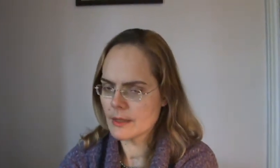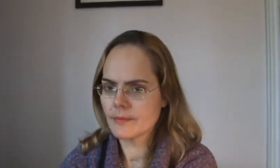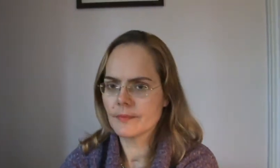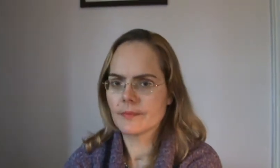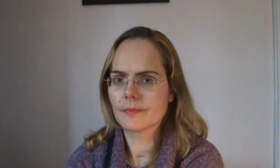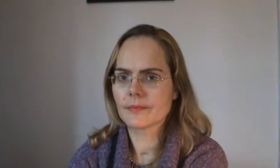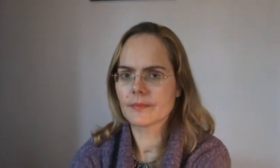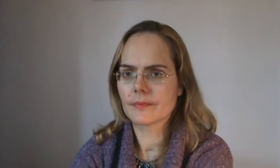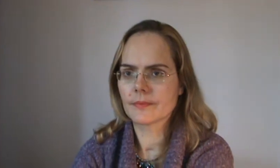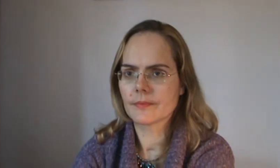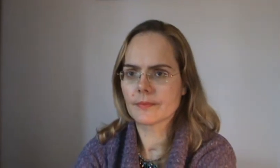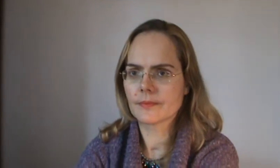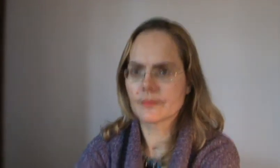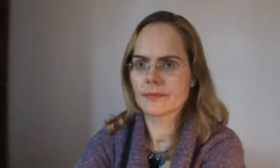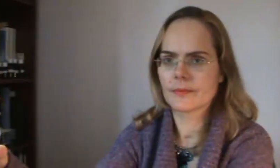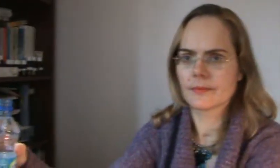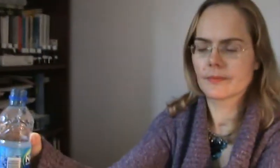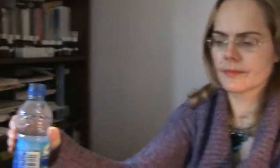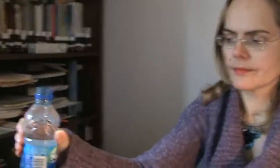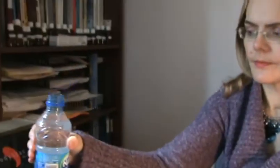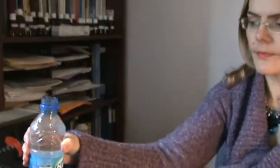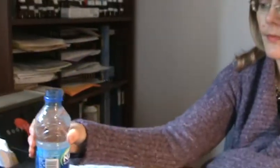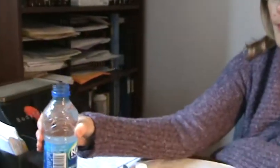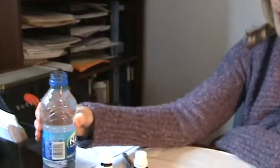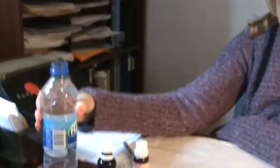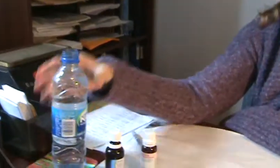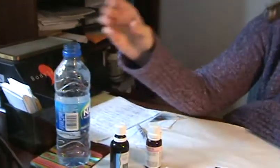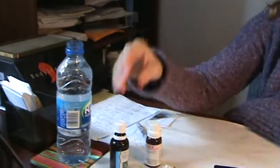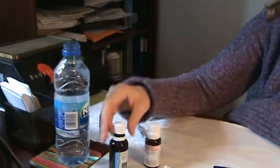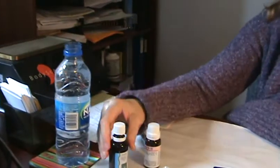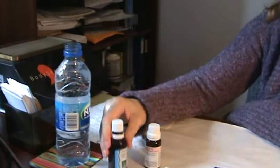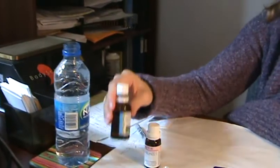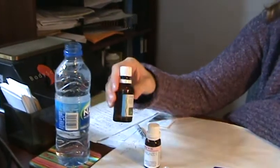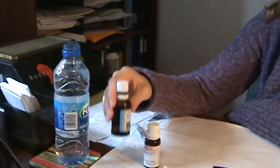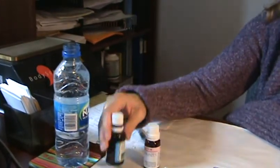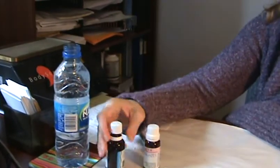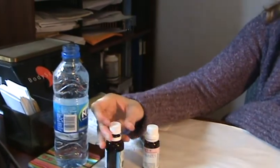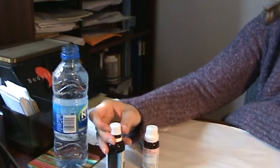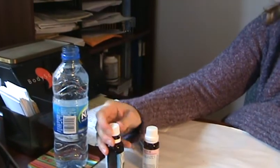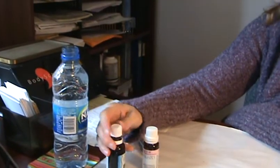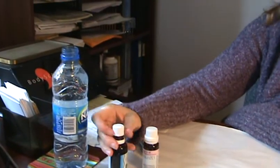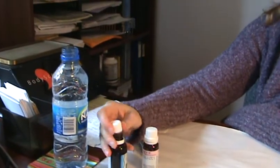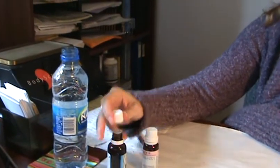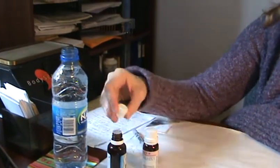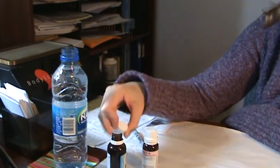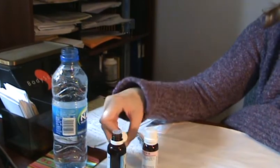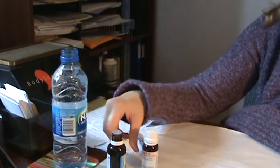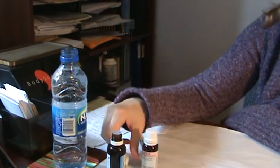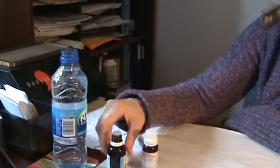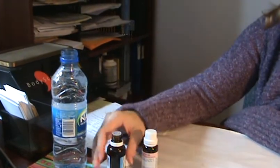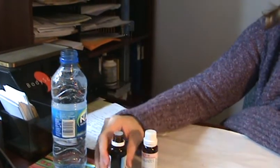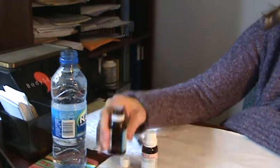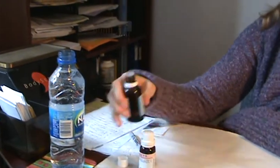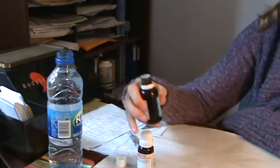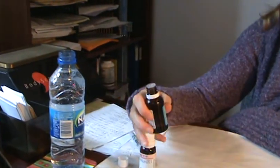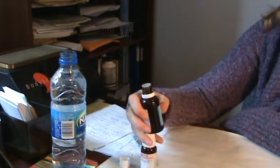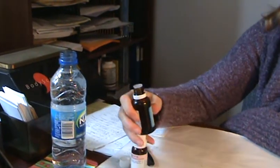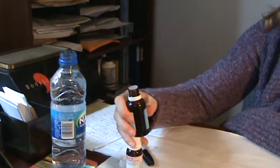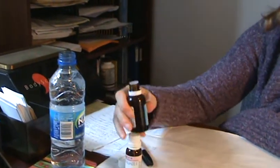and put all the drops in the water and combine all the remedies